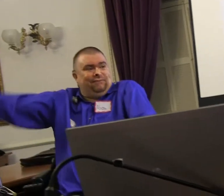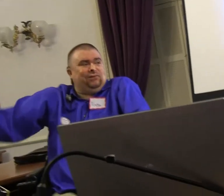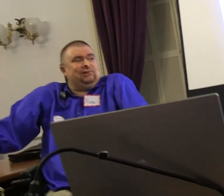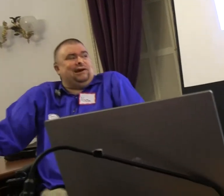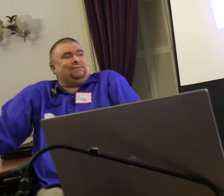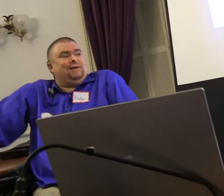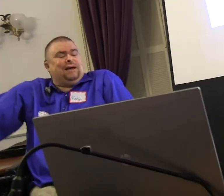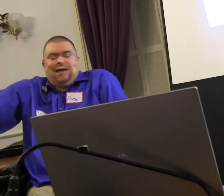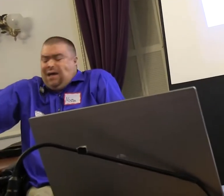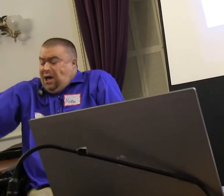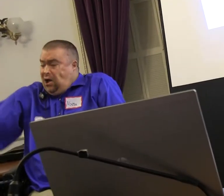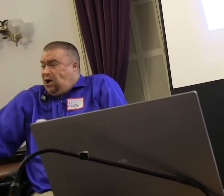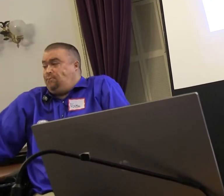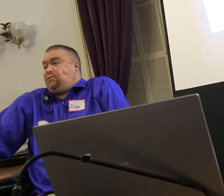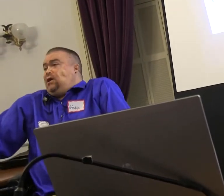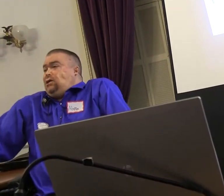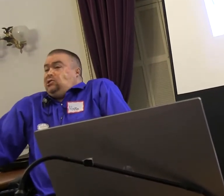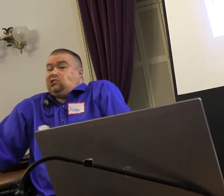of these years.